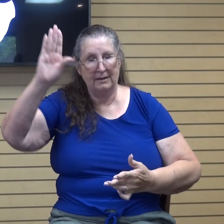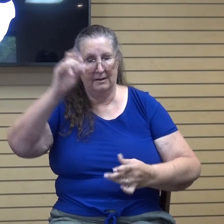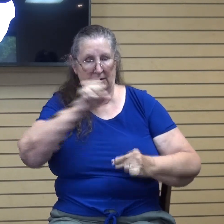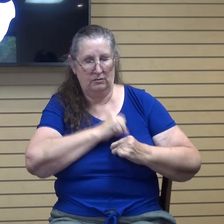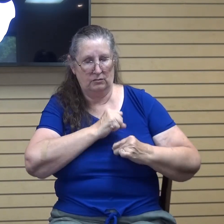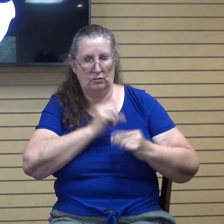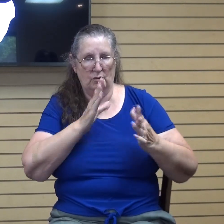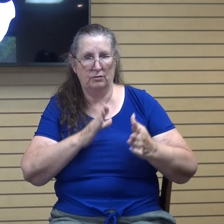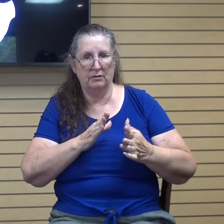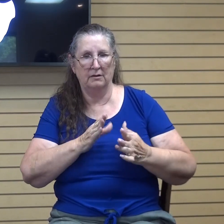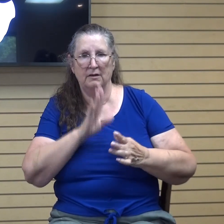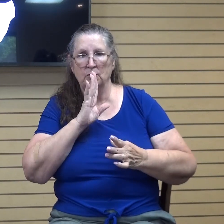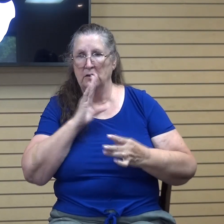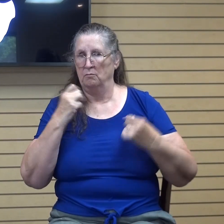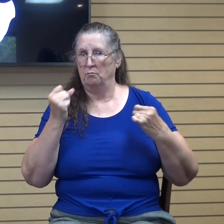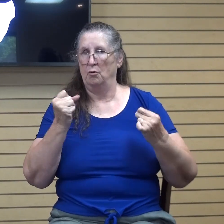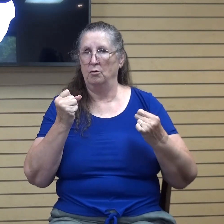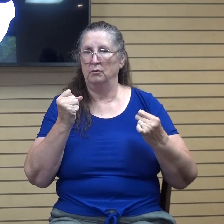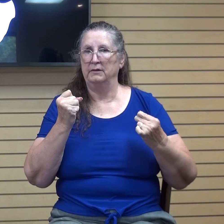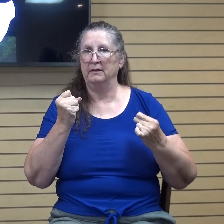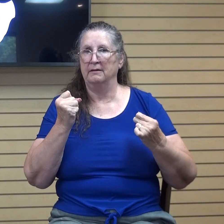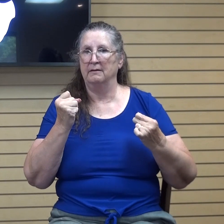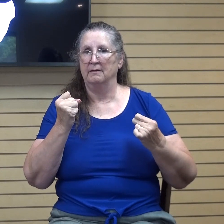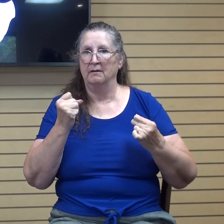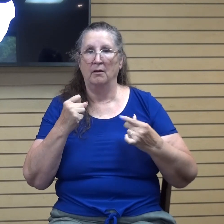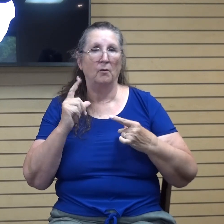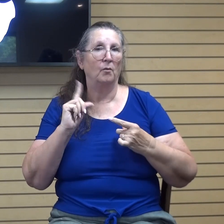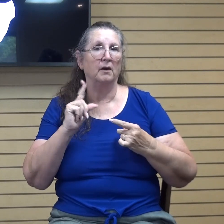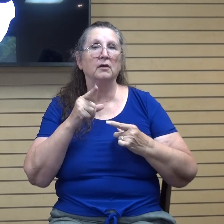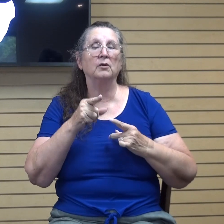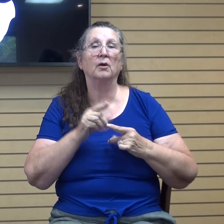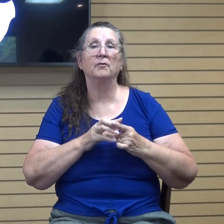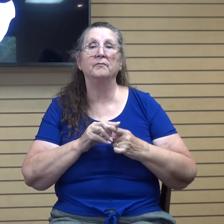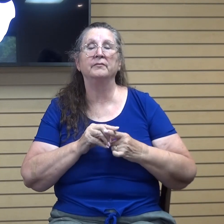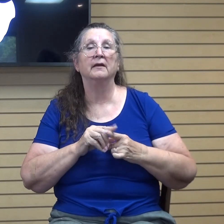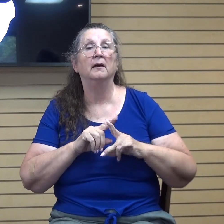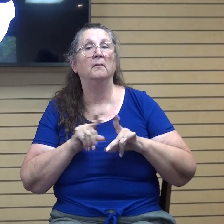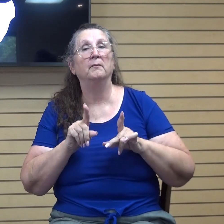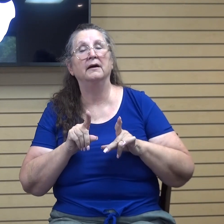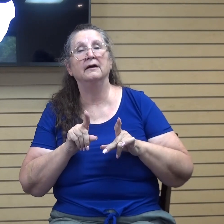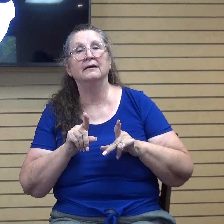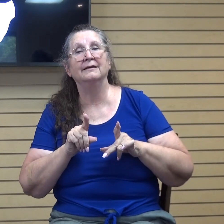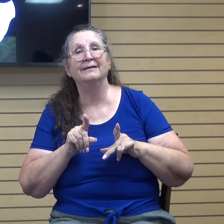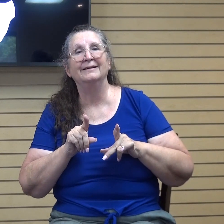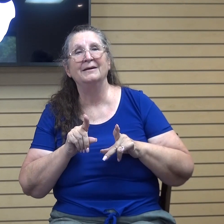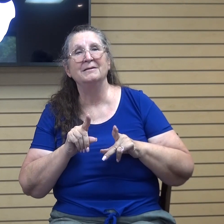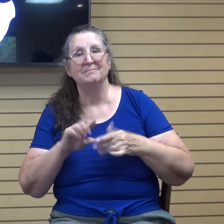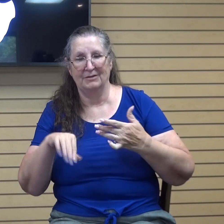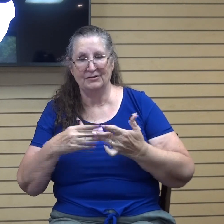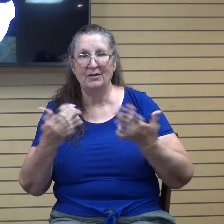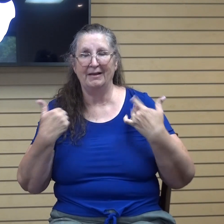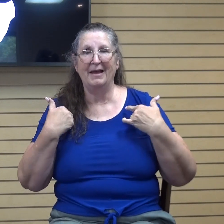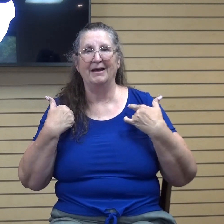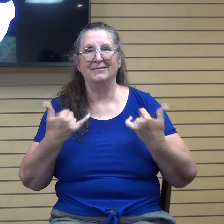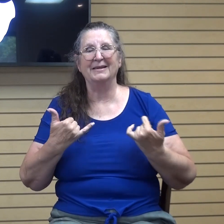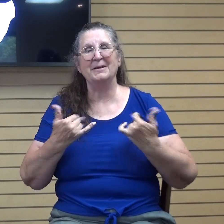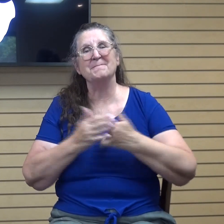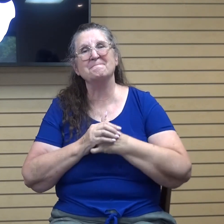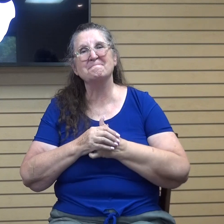Speak boldly wherever you go. but that's all I have for you today and I hope